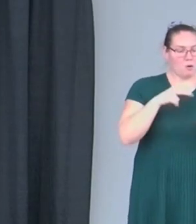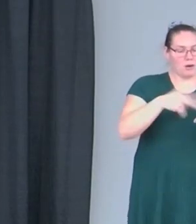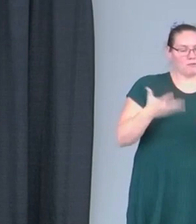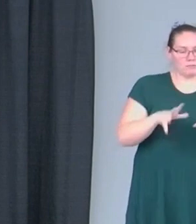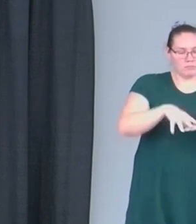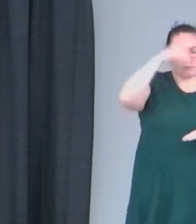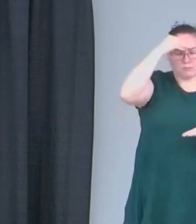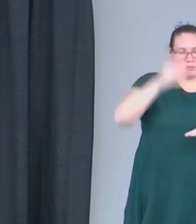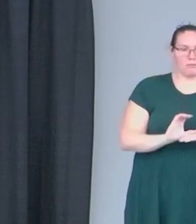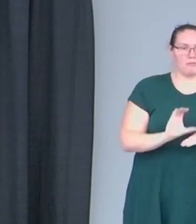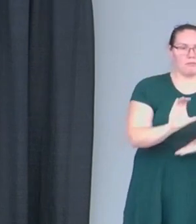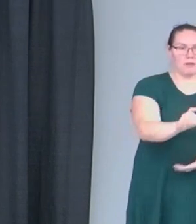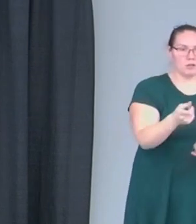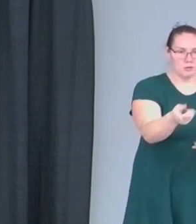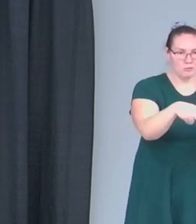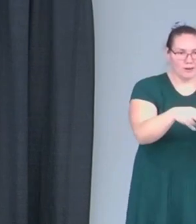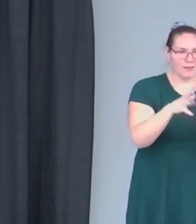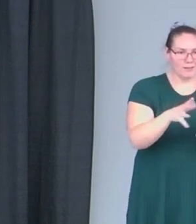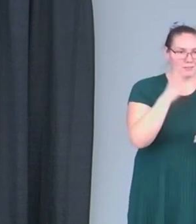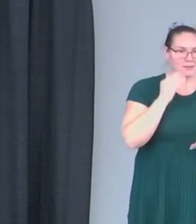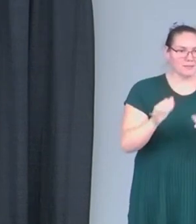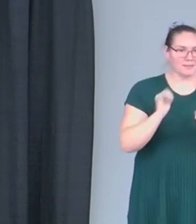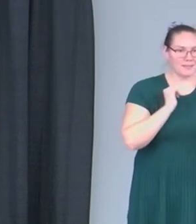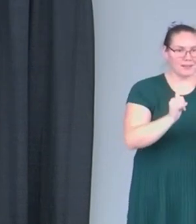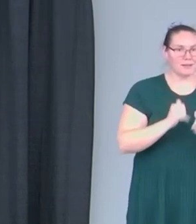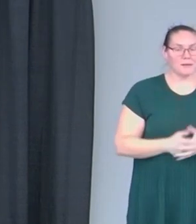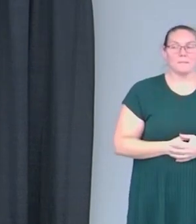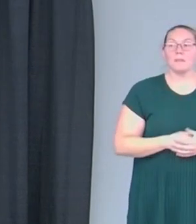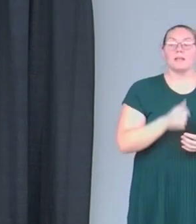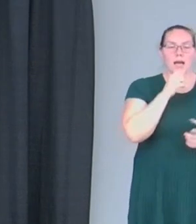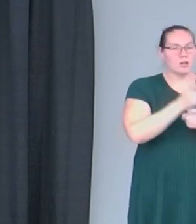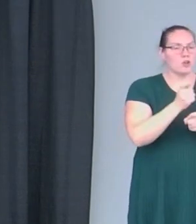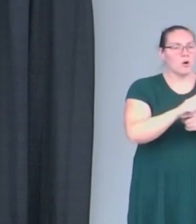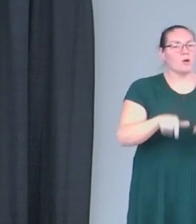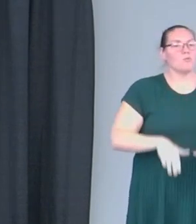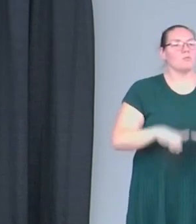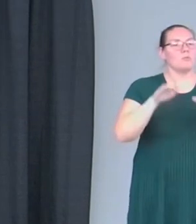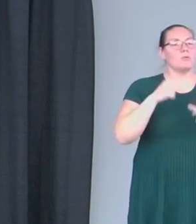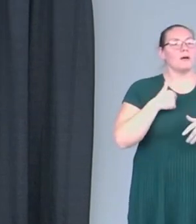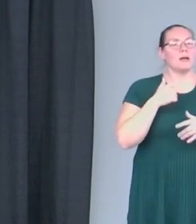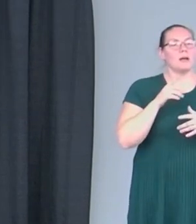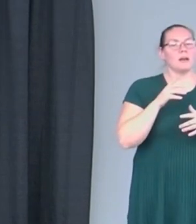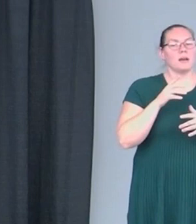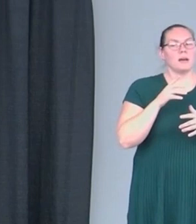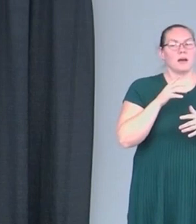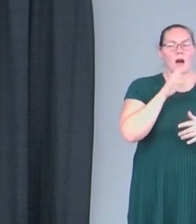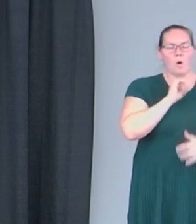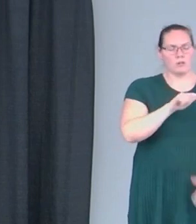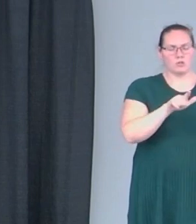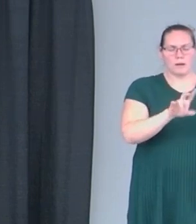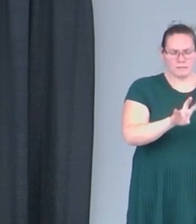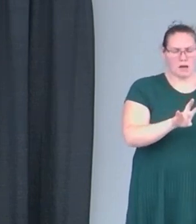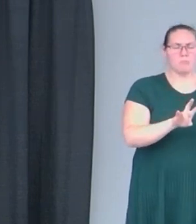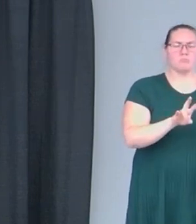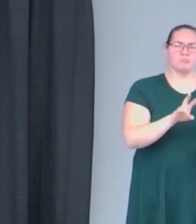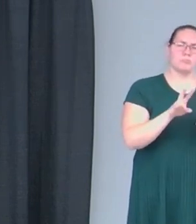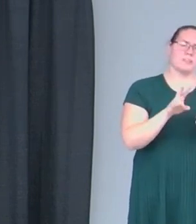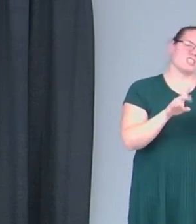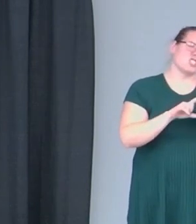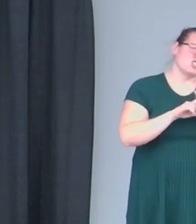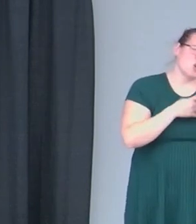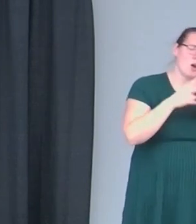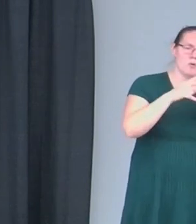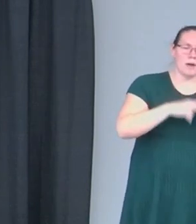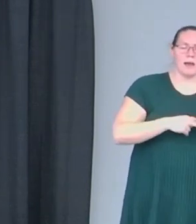is fundamental. You it's not a joke. But when I grew up, and the reason why it took me to about the age of 27 is because there was a